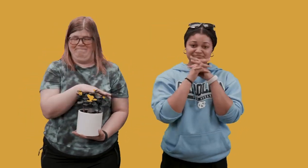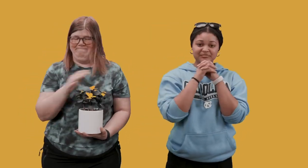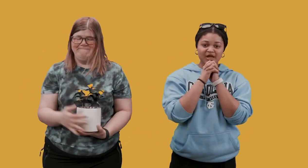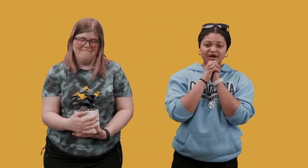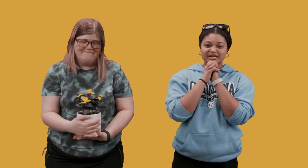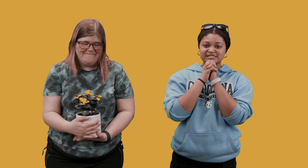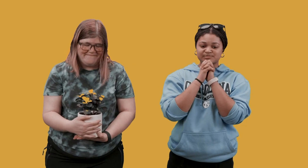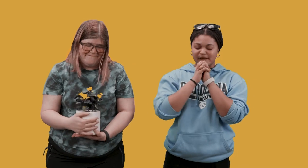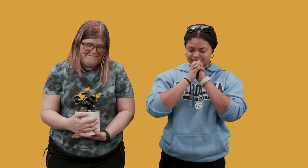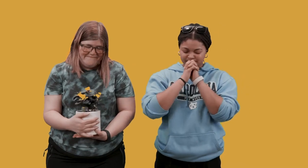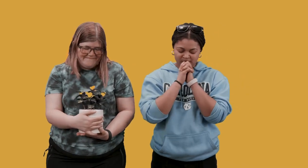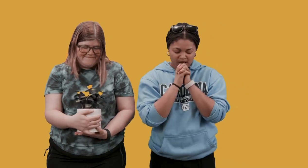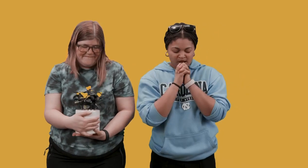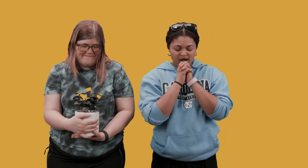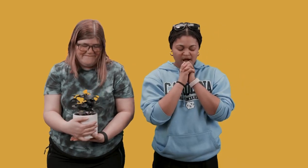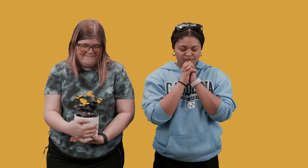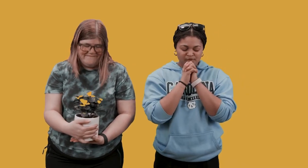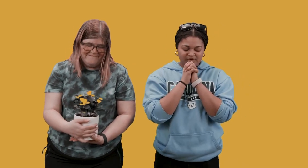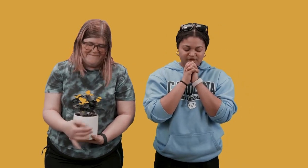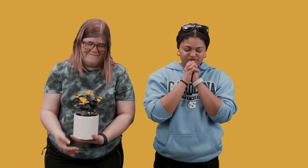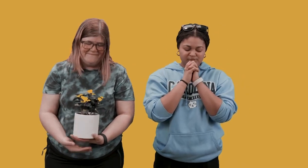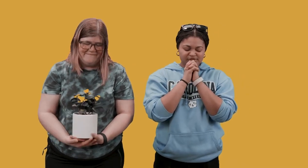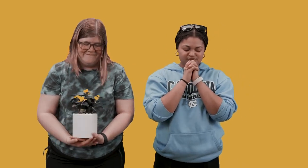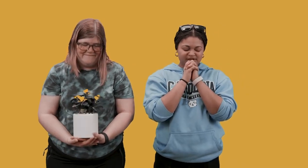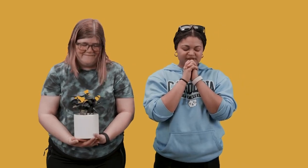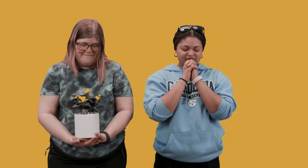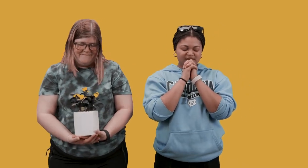all right kids let's pray um lord thank you so much for giving